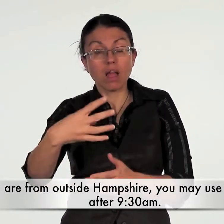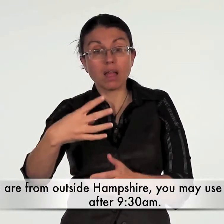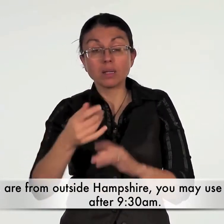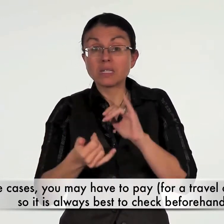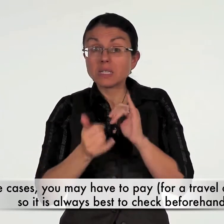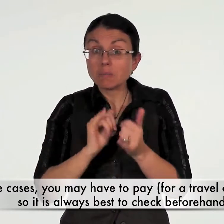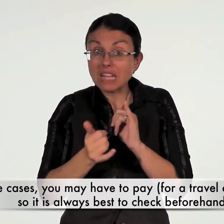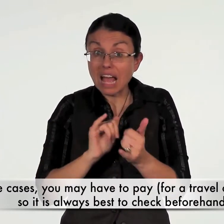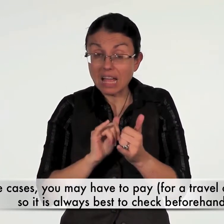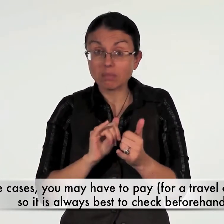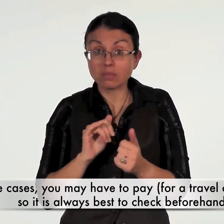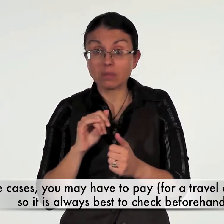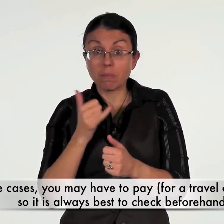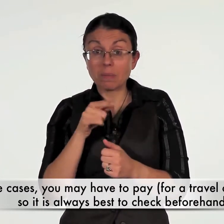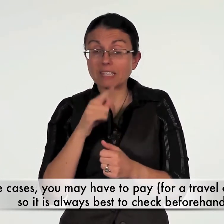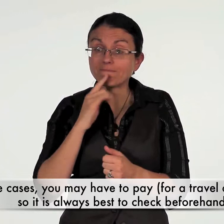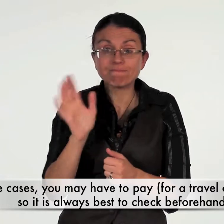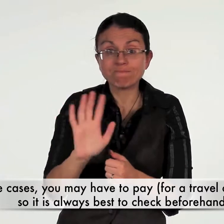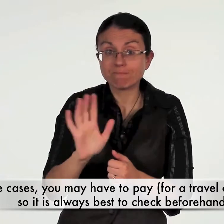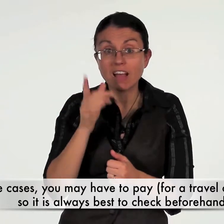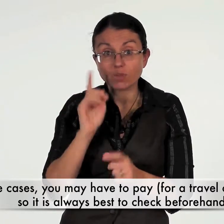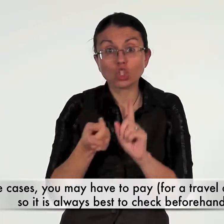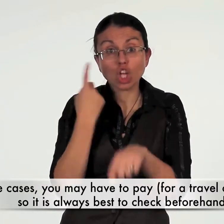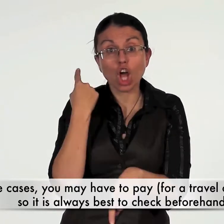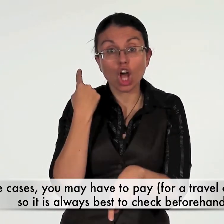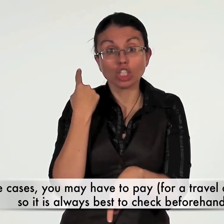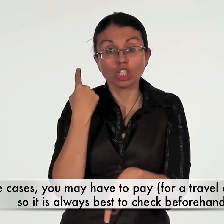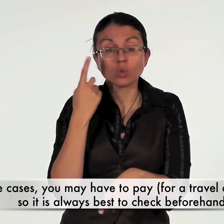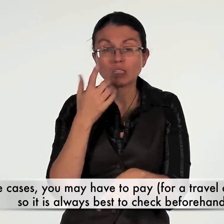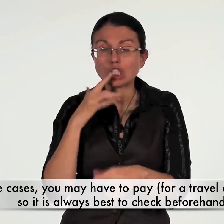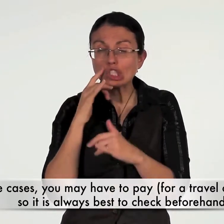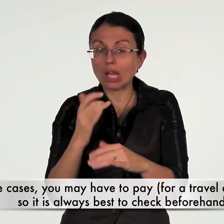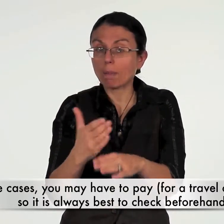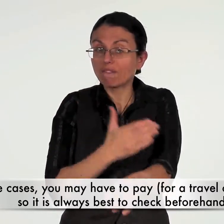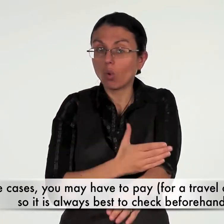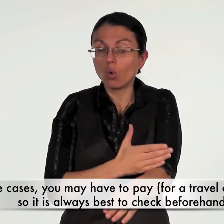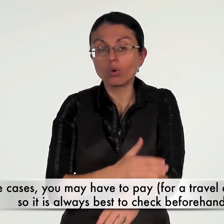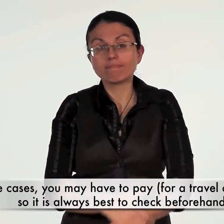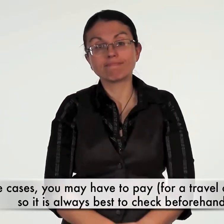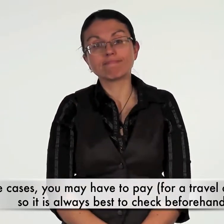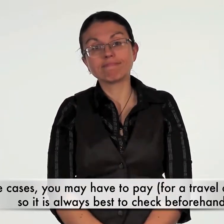In some cases, you may have to pay for a travel companion so it is always best to check beforehand.